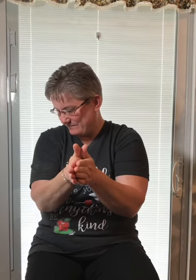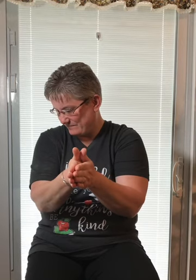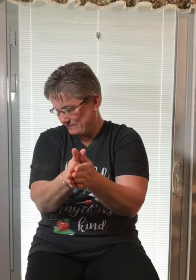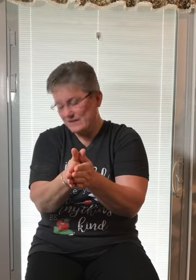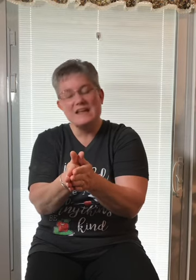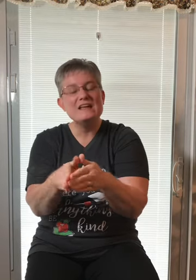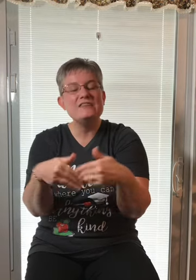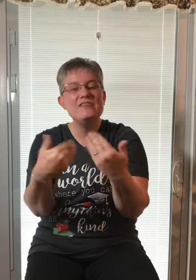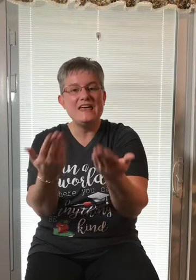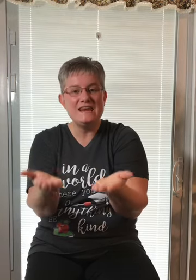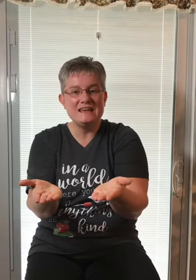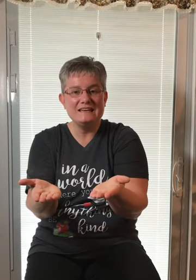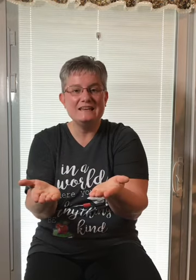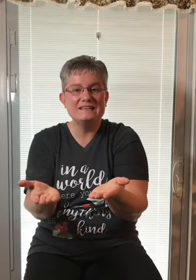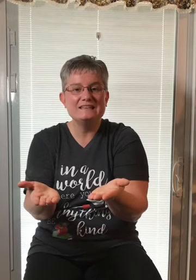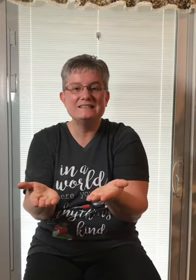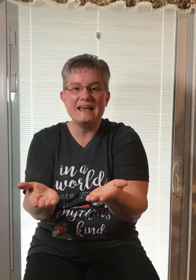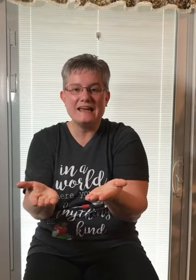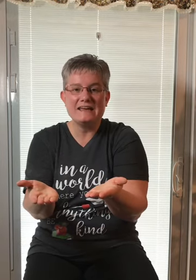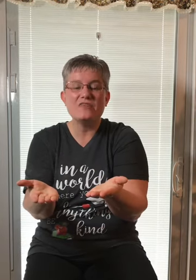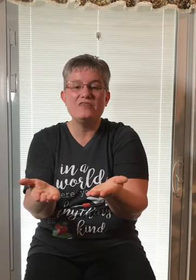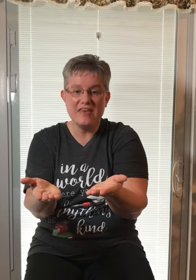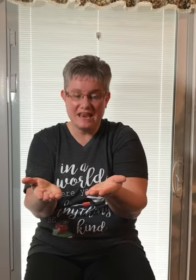Then. Say then.